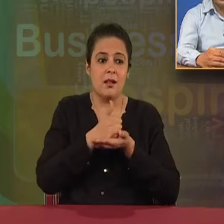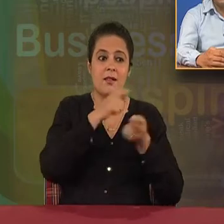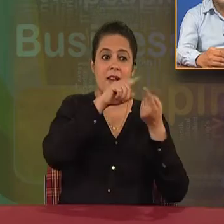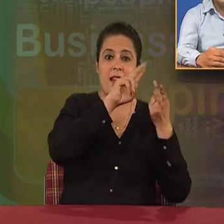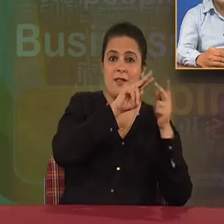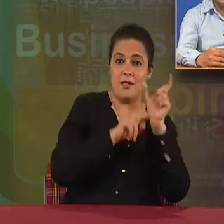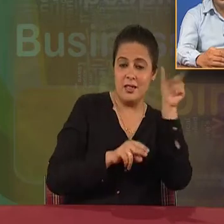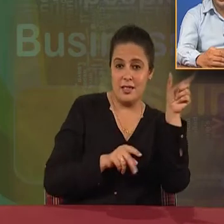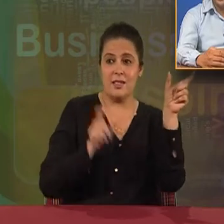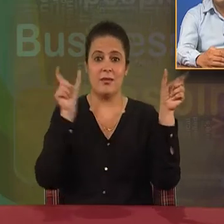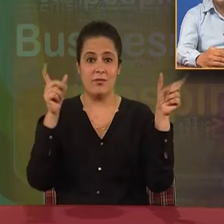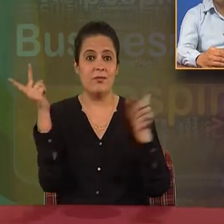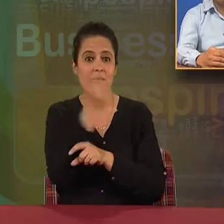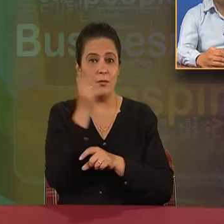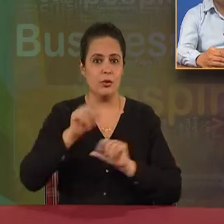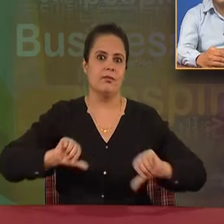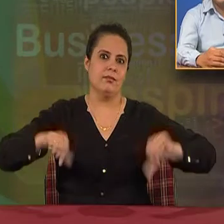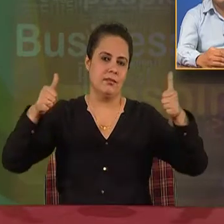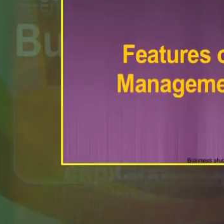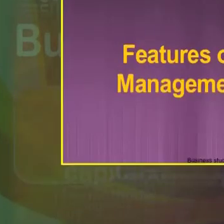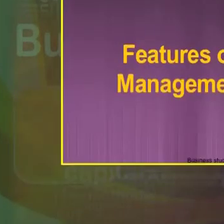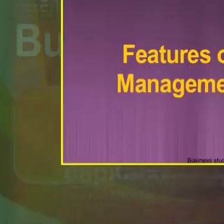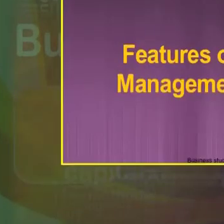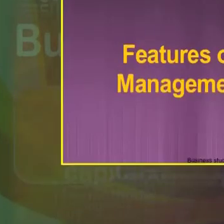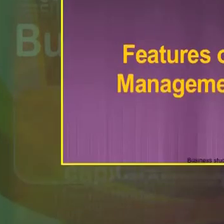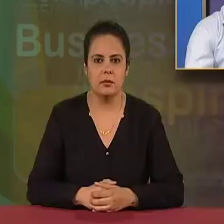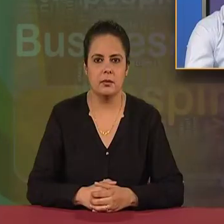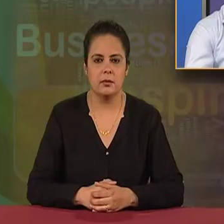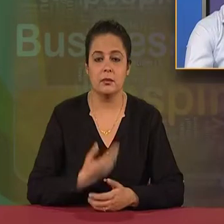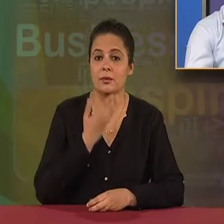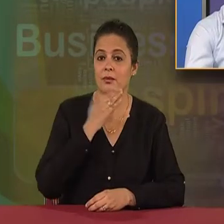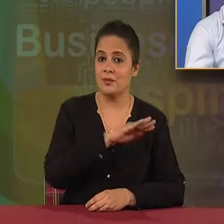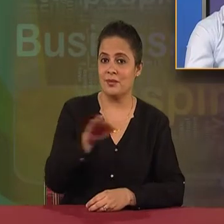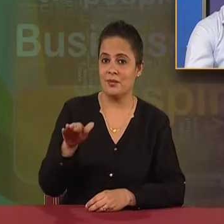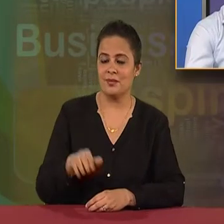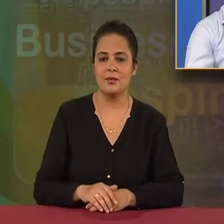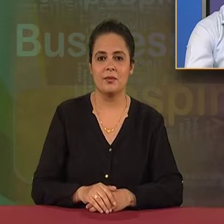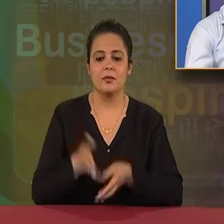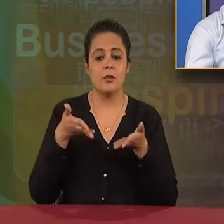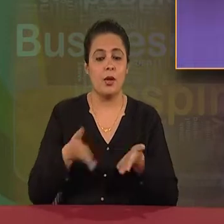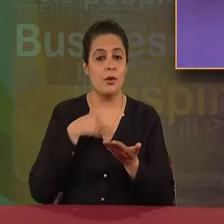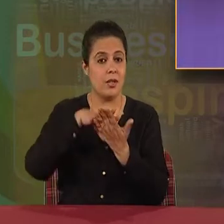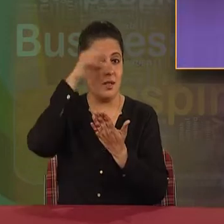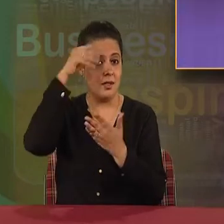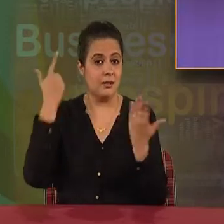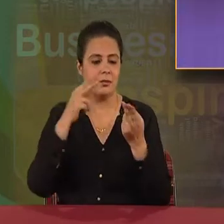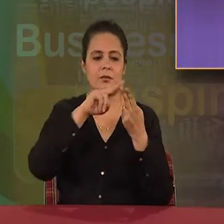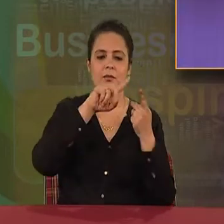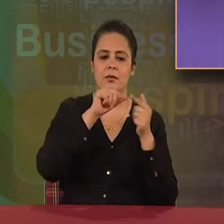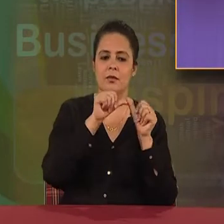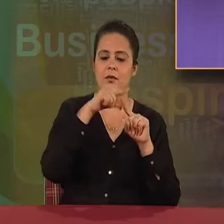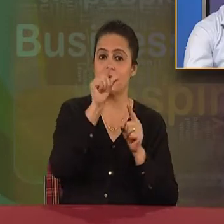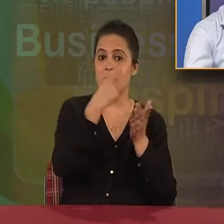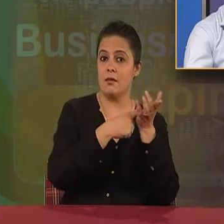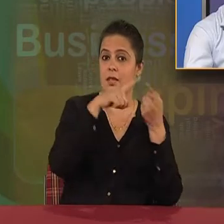efficiency and effectiveness both. Students, let me have now features of management.